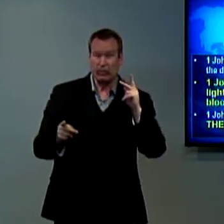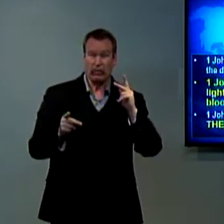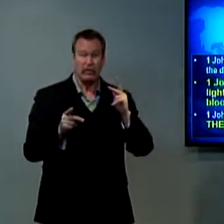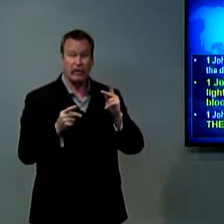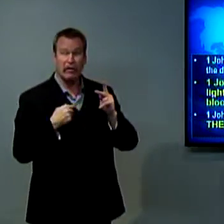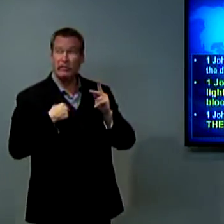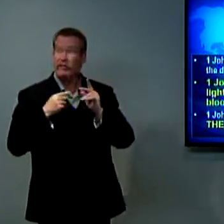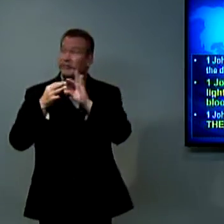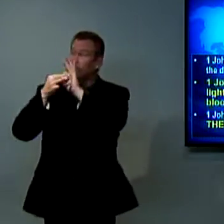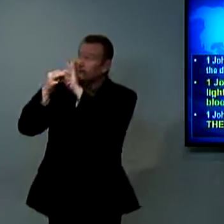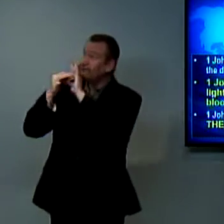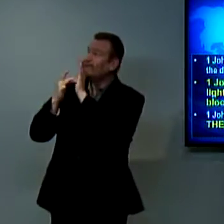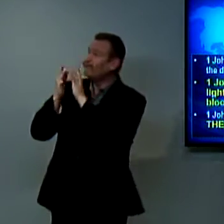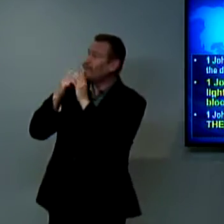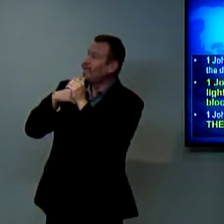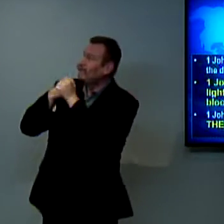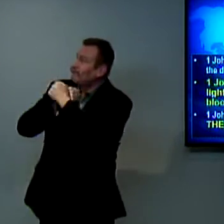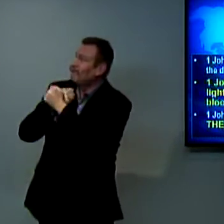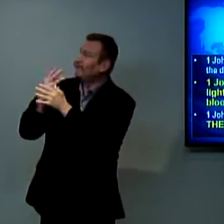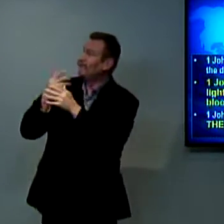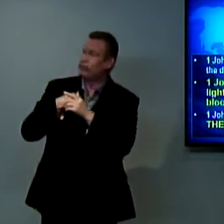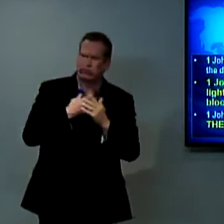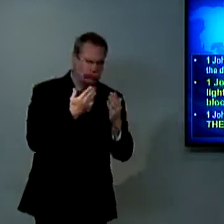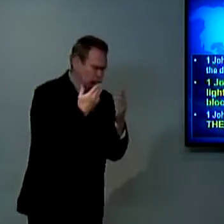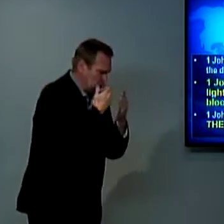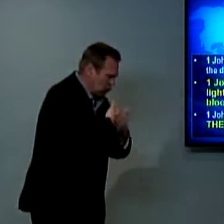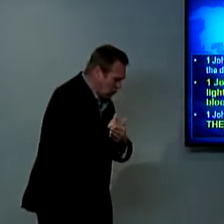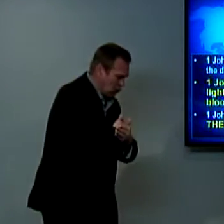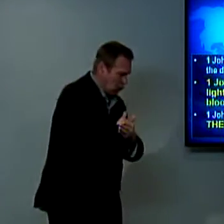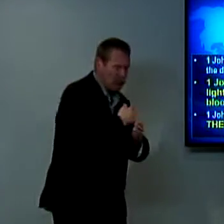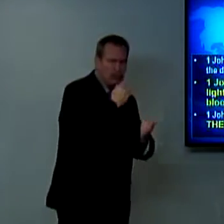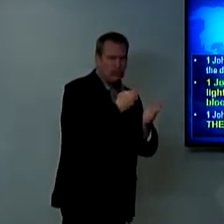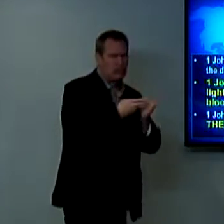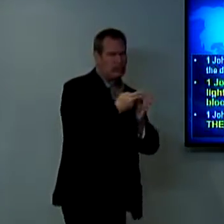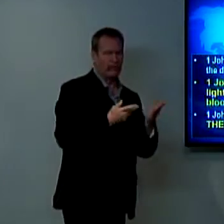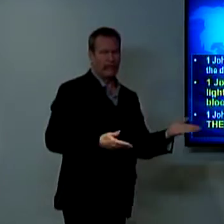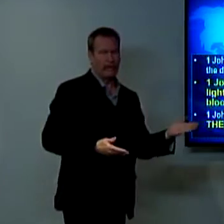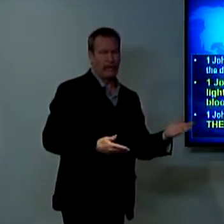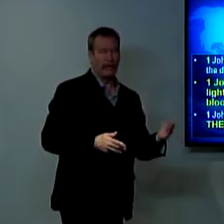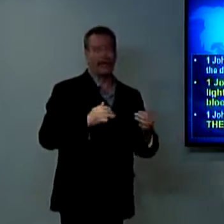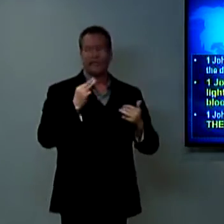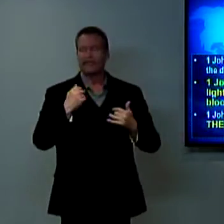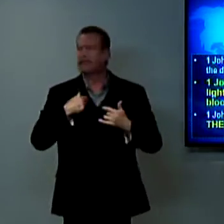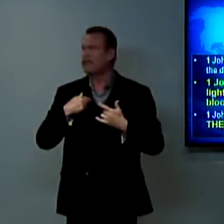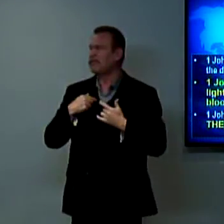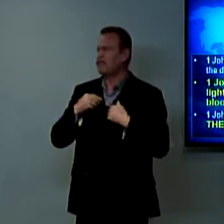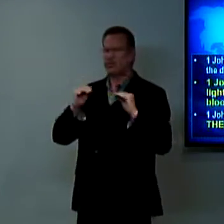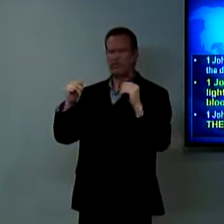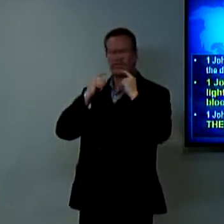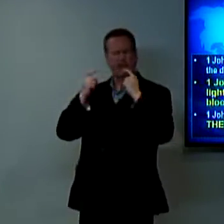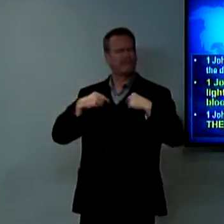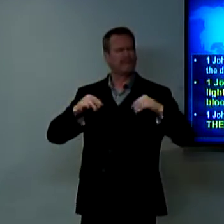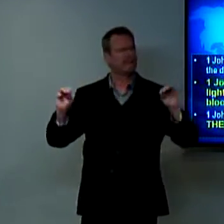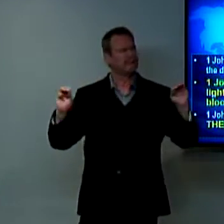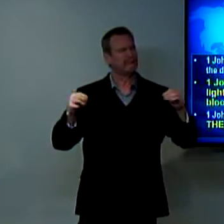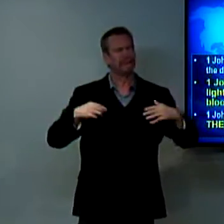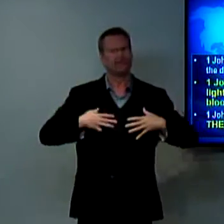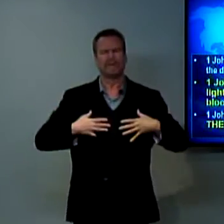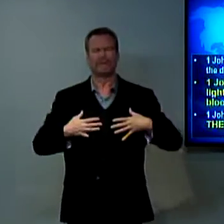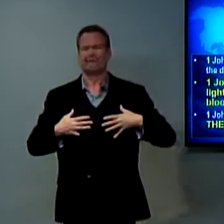So there's a person who says, oh, I am in love with Jesus Christ, but in their secret life, they're involved in sin. And then there's